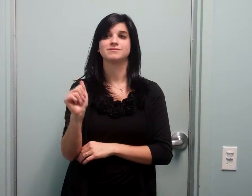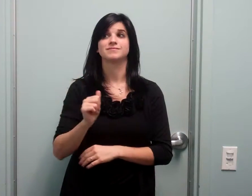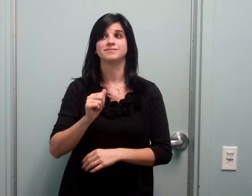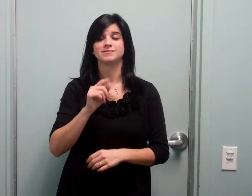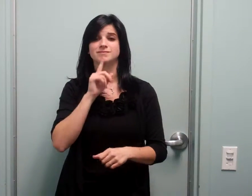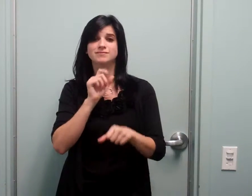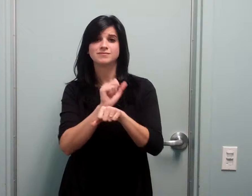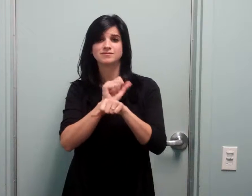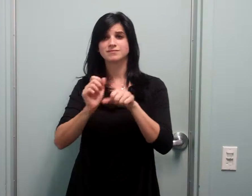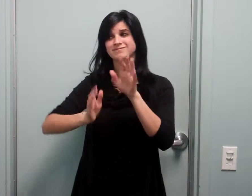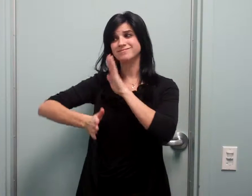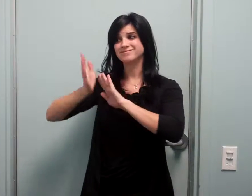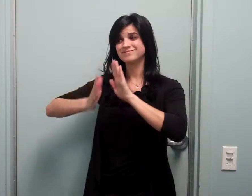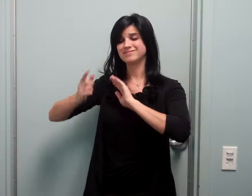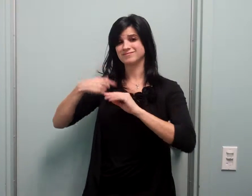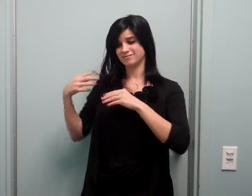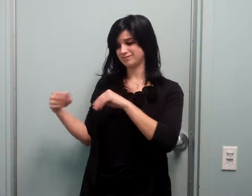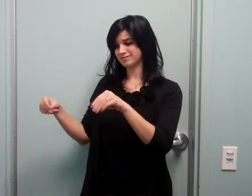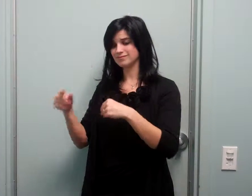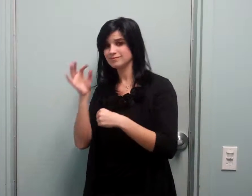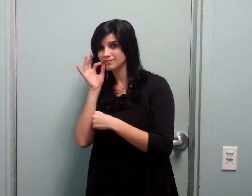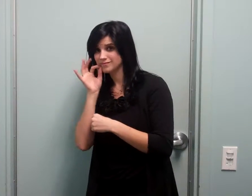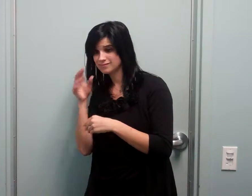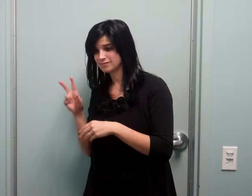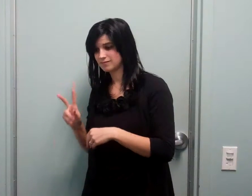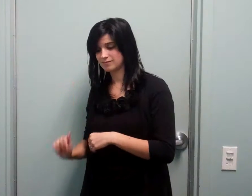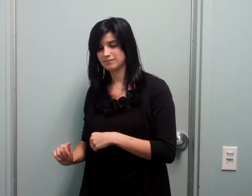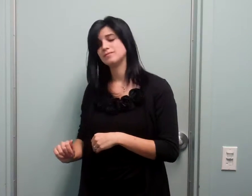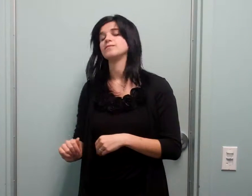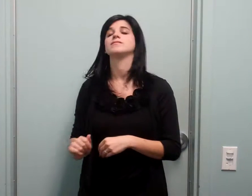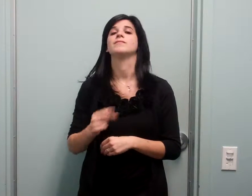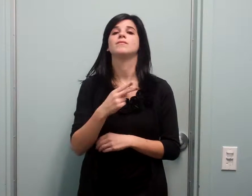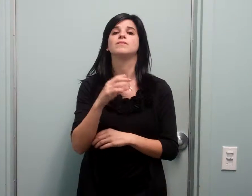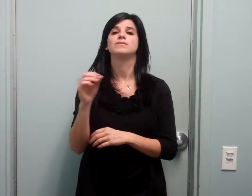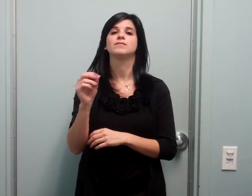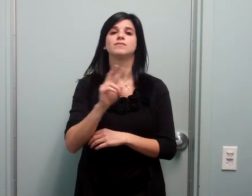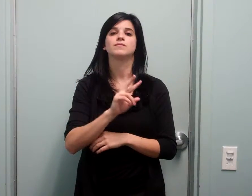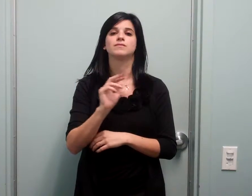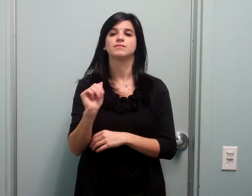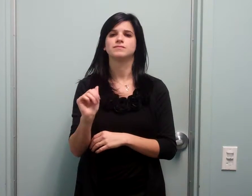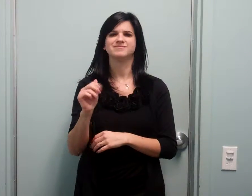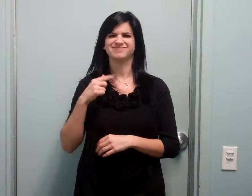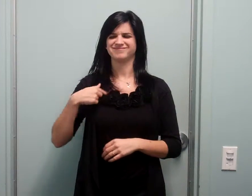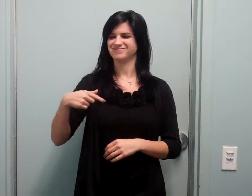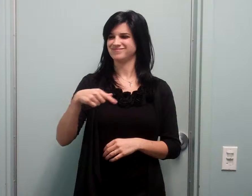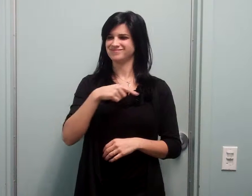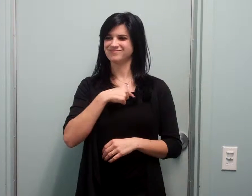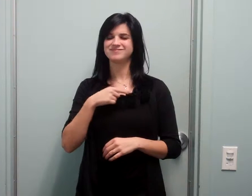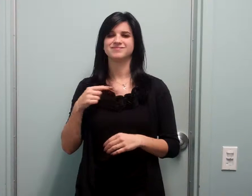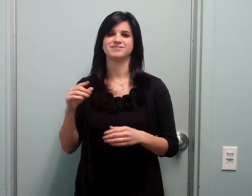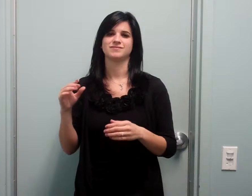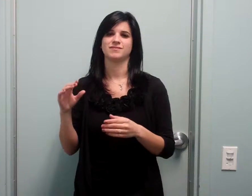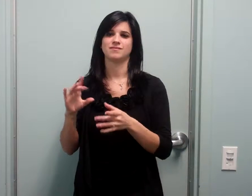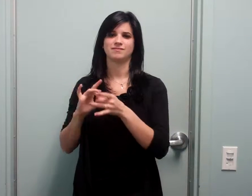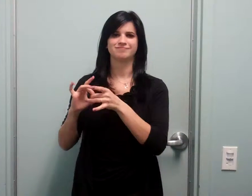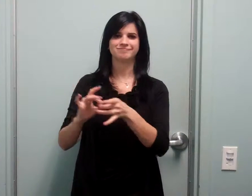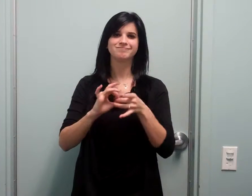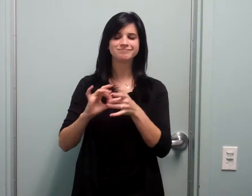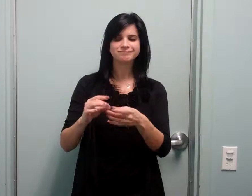VA, H to the Nizzo, V to the Nizzo, that's the end, they'll get you damn in, H to the Nizzo, V